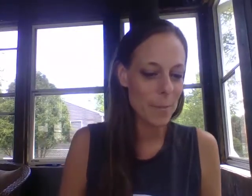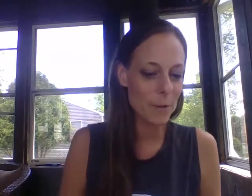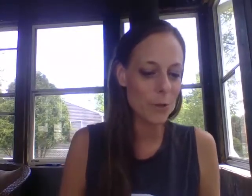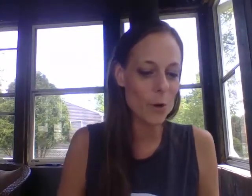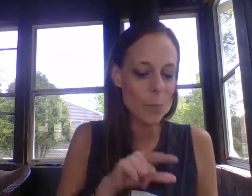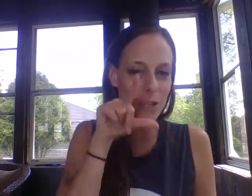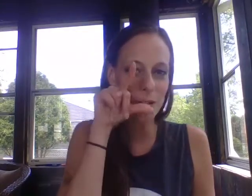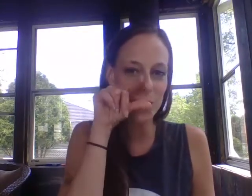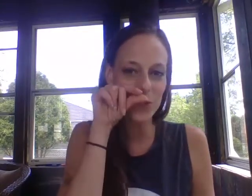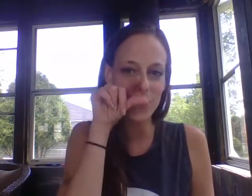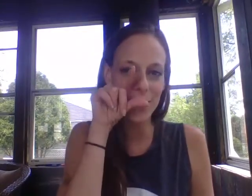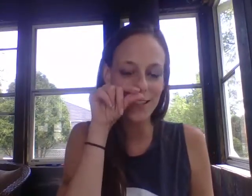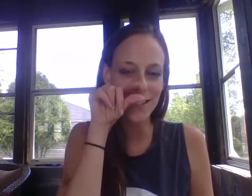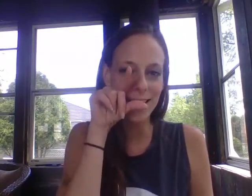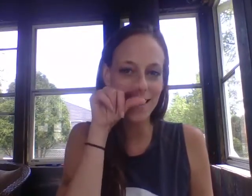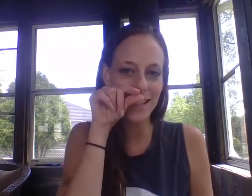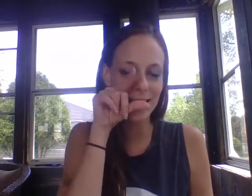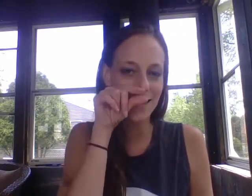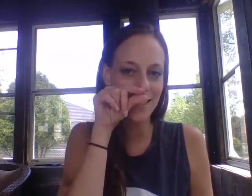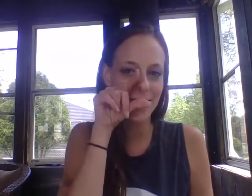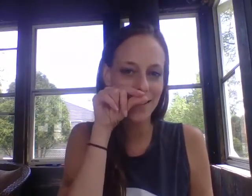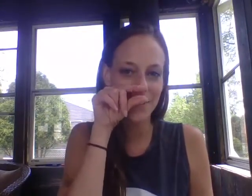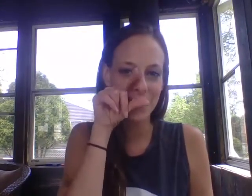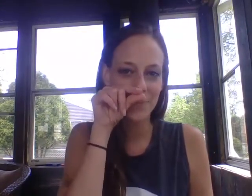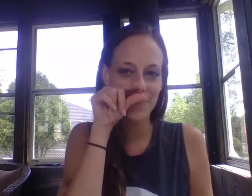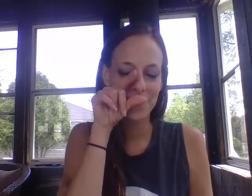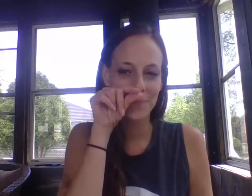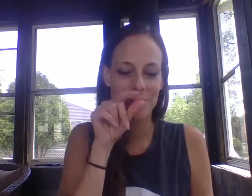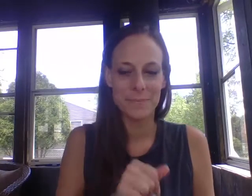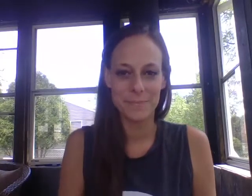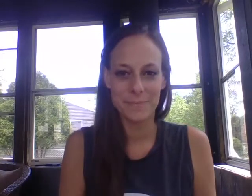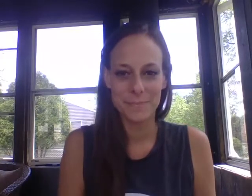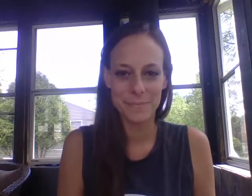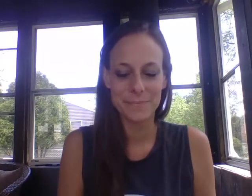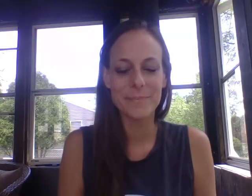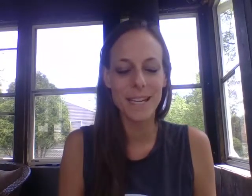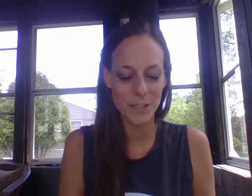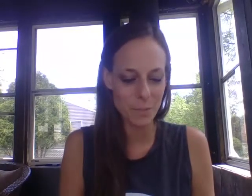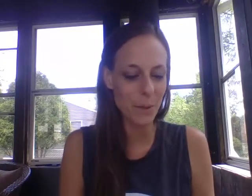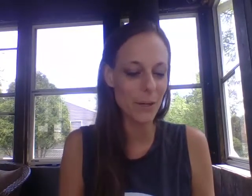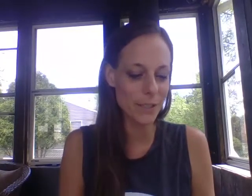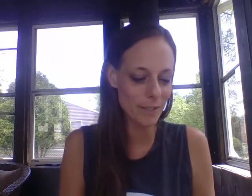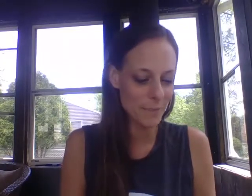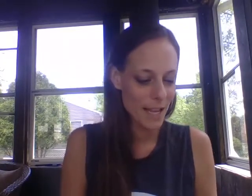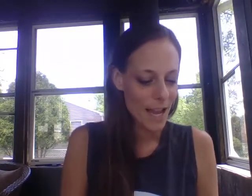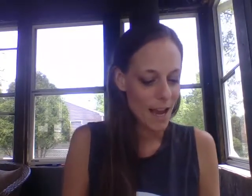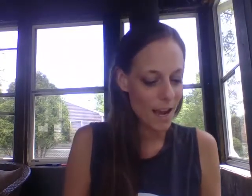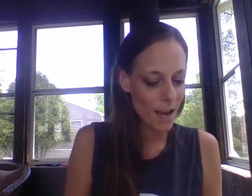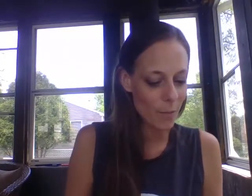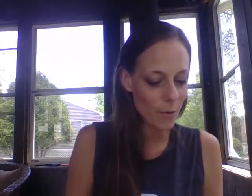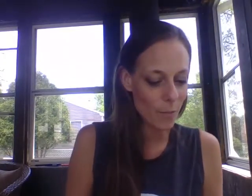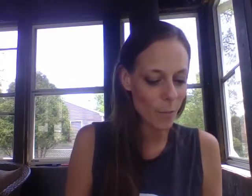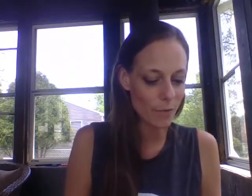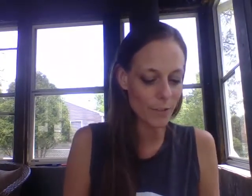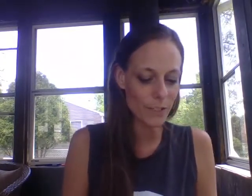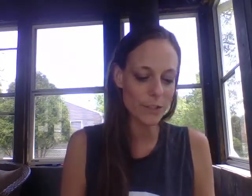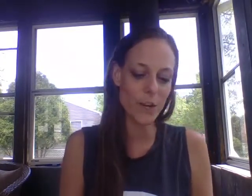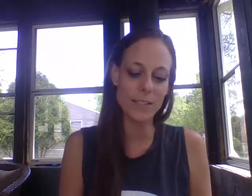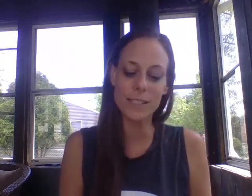about when you open and close your fingers like this that's a bird rub one finger across the